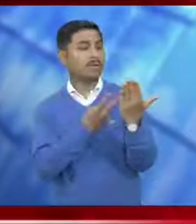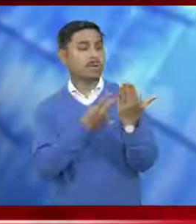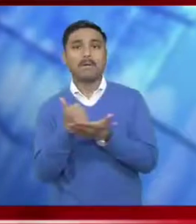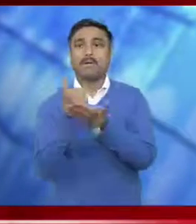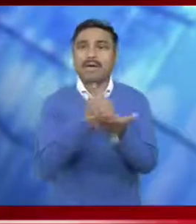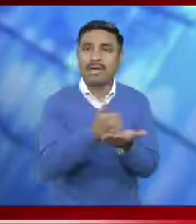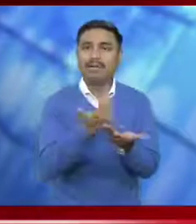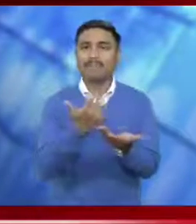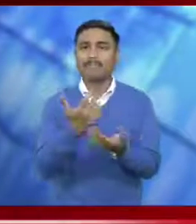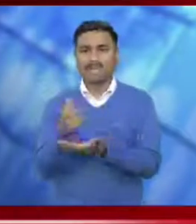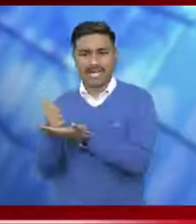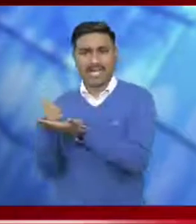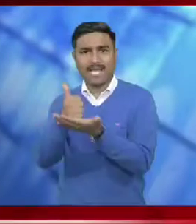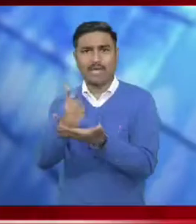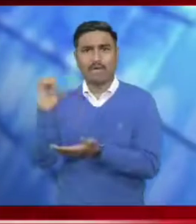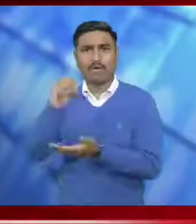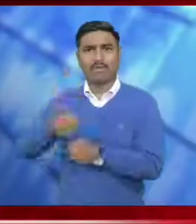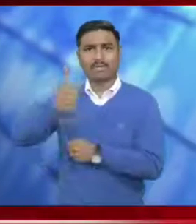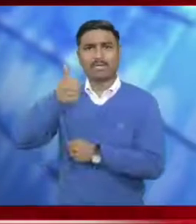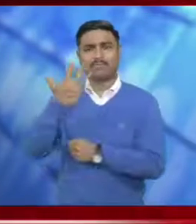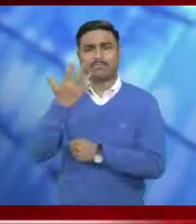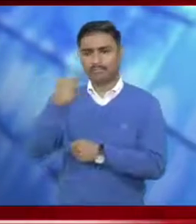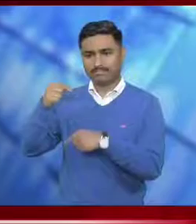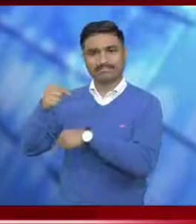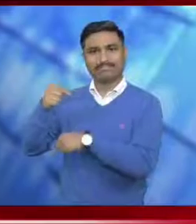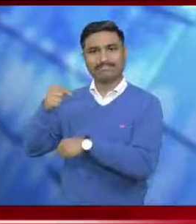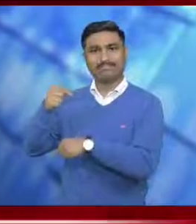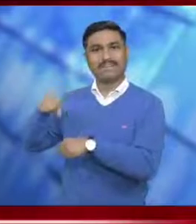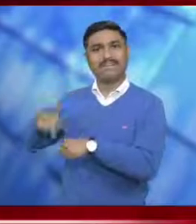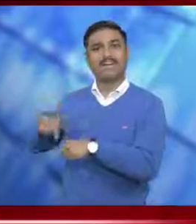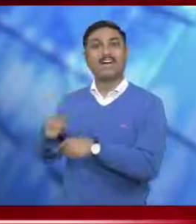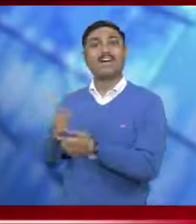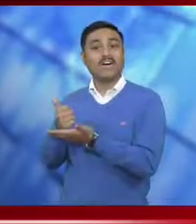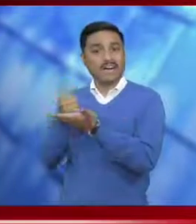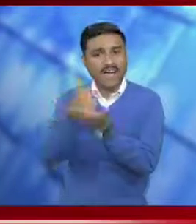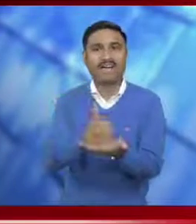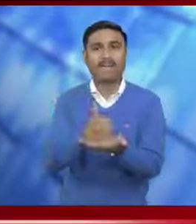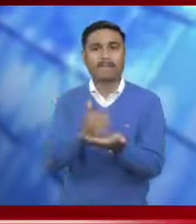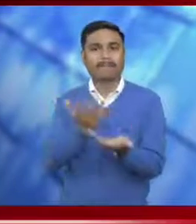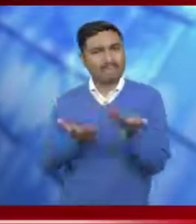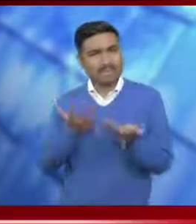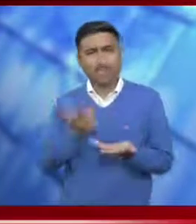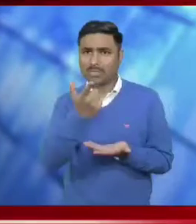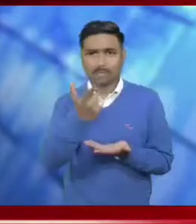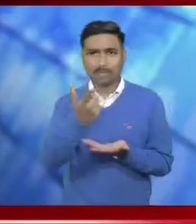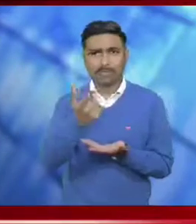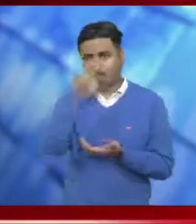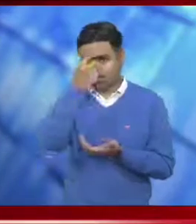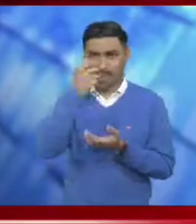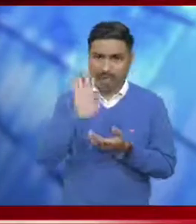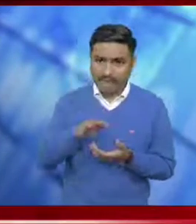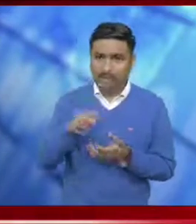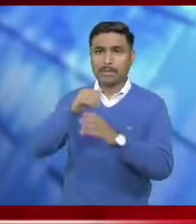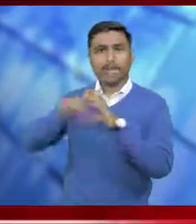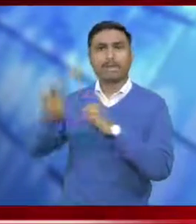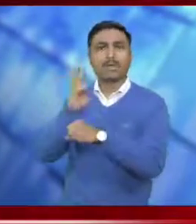Nodal officer for the Gravanse cell is Sri Gopal K. Chetri, SDM Headquarter. Email can be sent through email